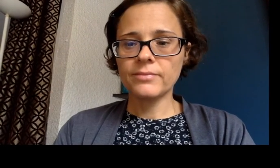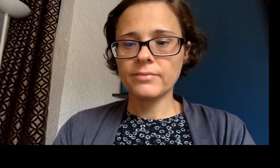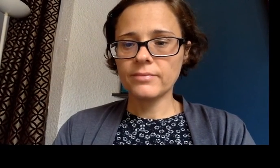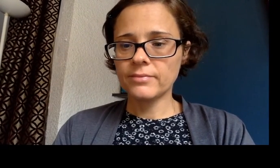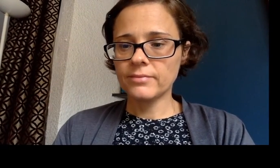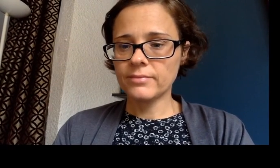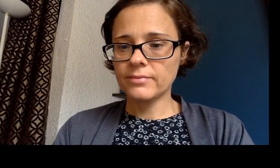We'll be right back.